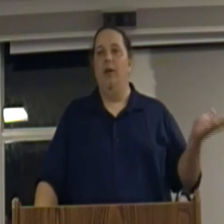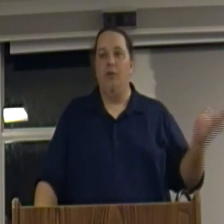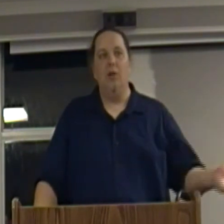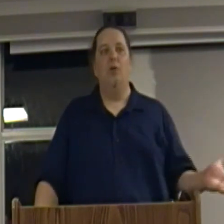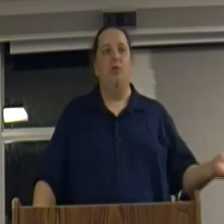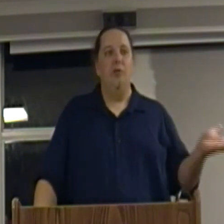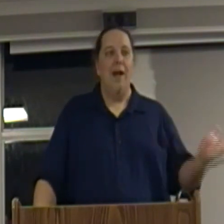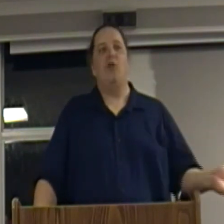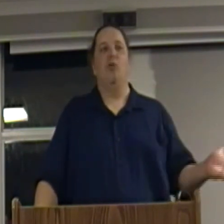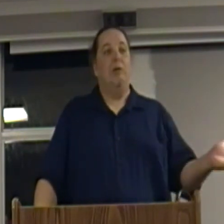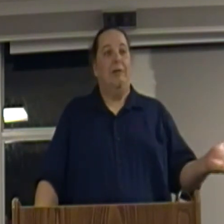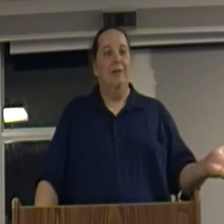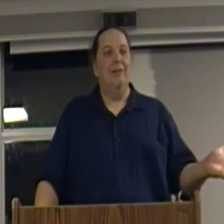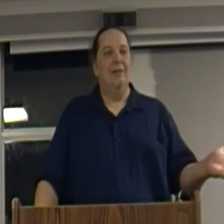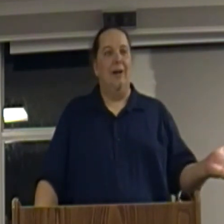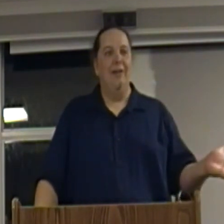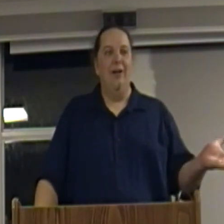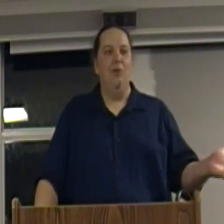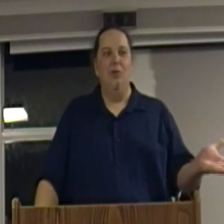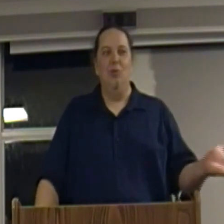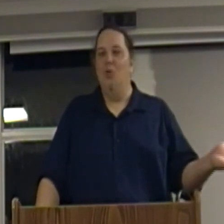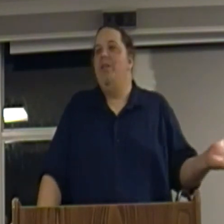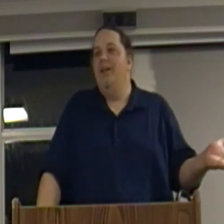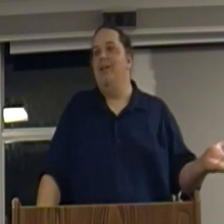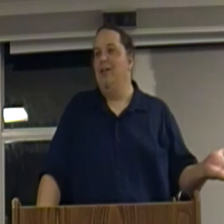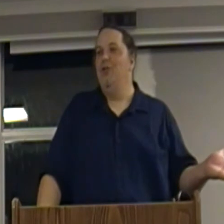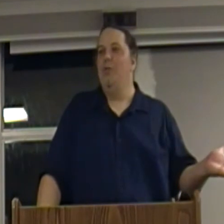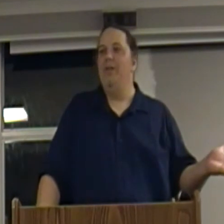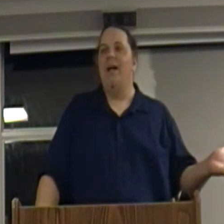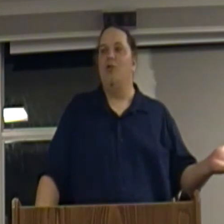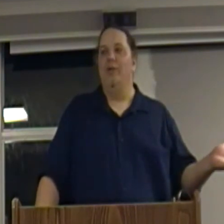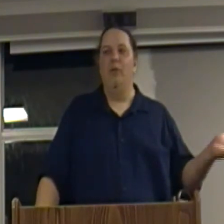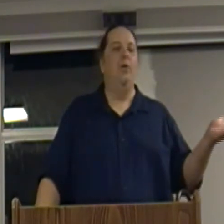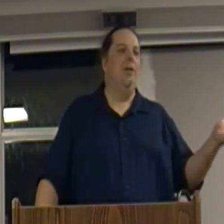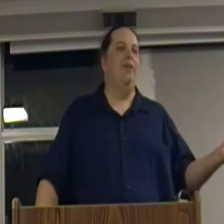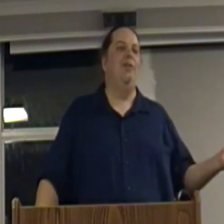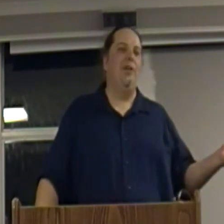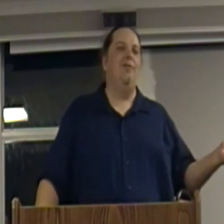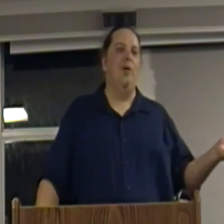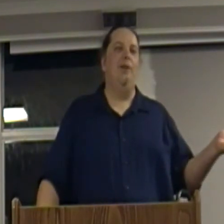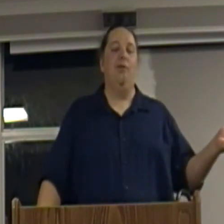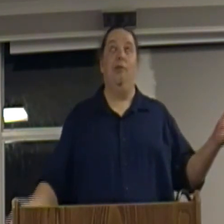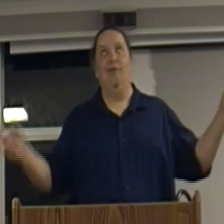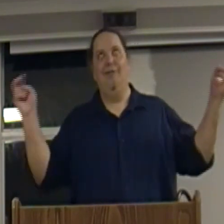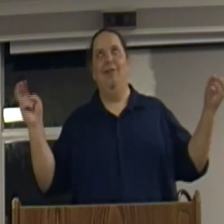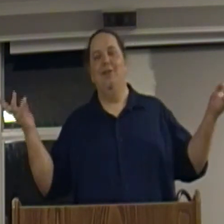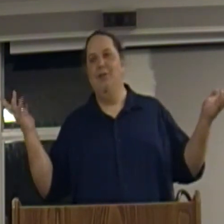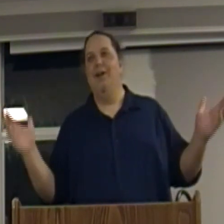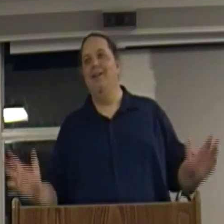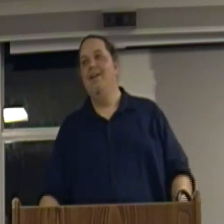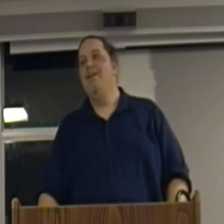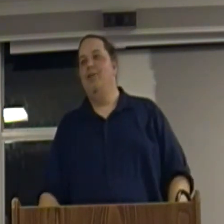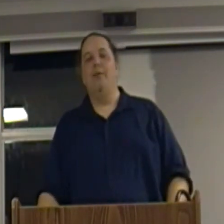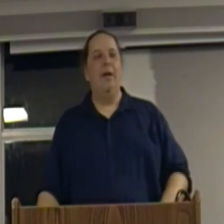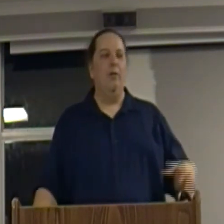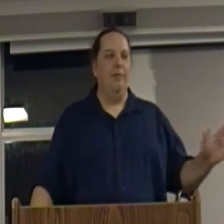Is clothes natural? Do we think that clothes would be natural if we were living in a state of grace? Sorry, my old